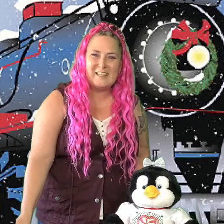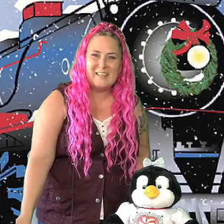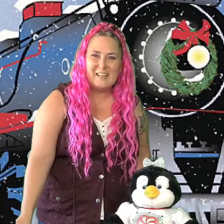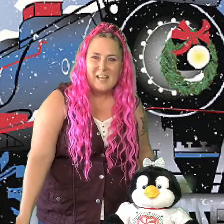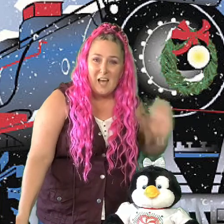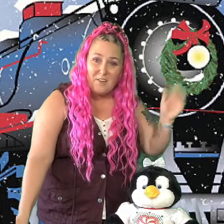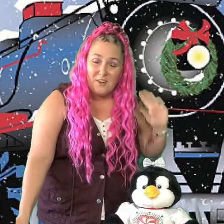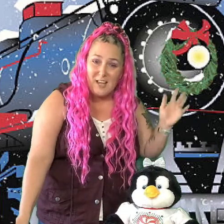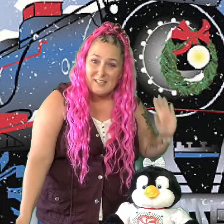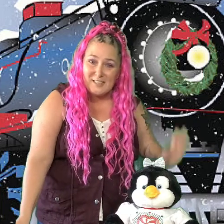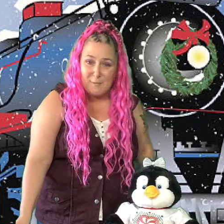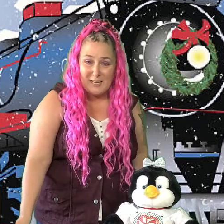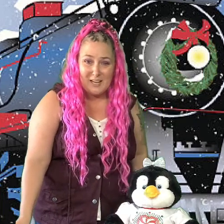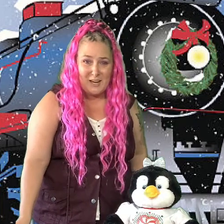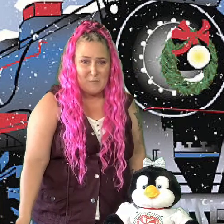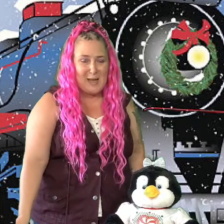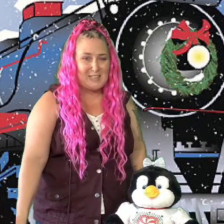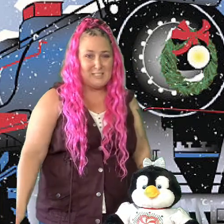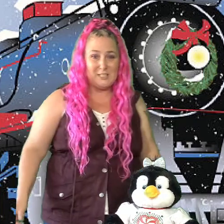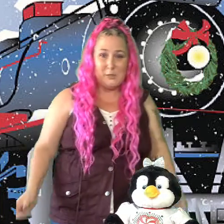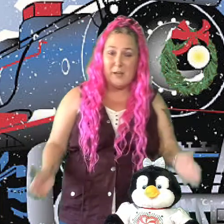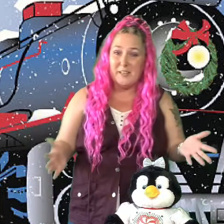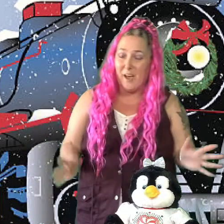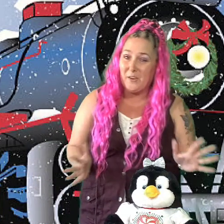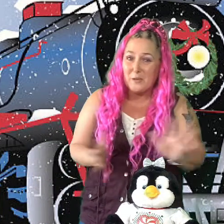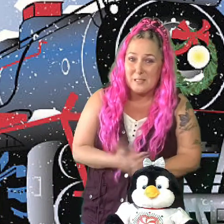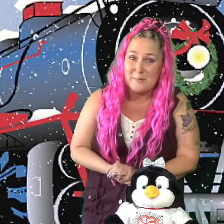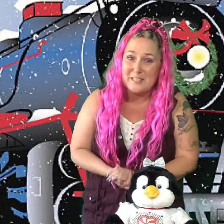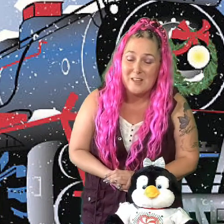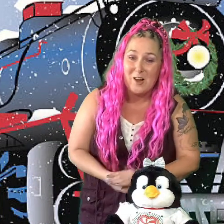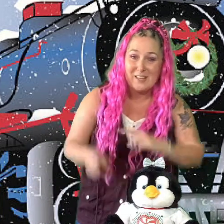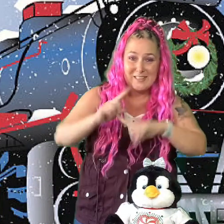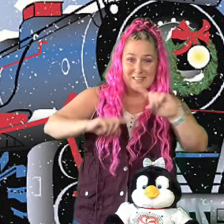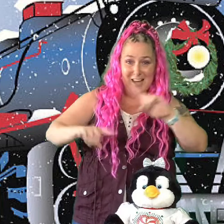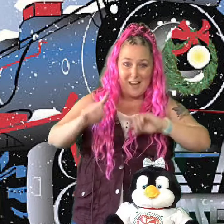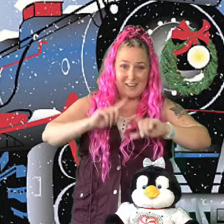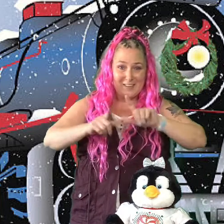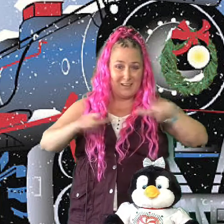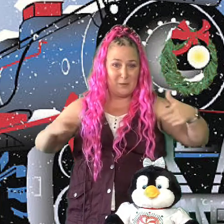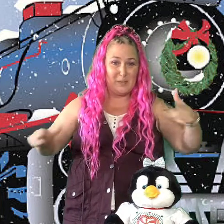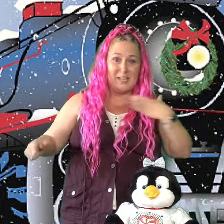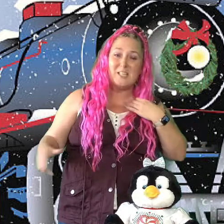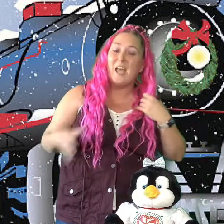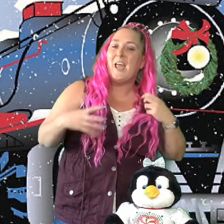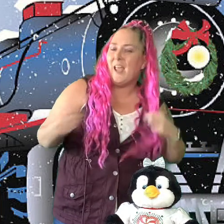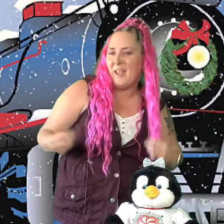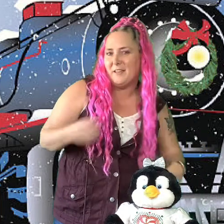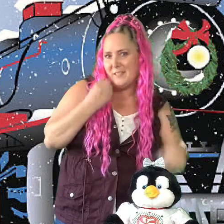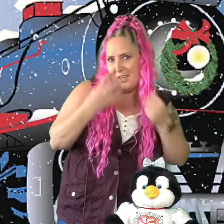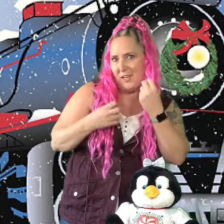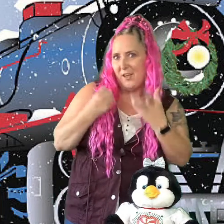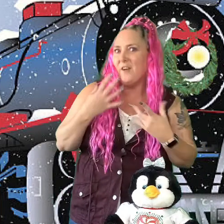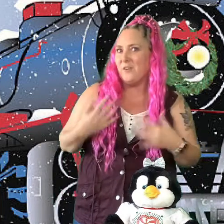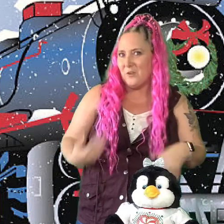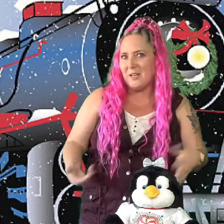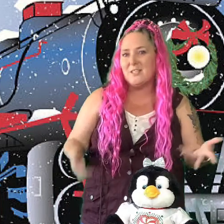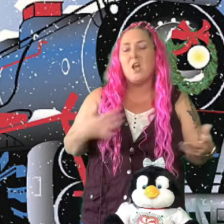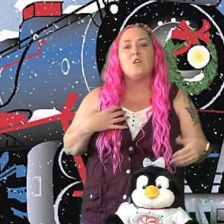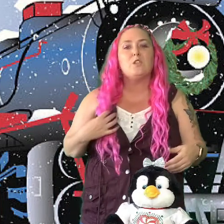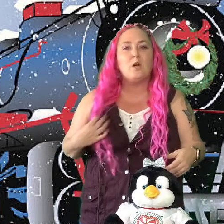Hi friends! Petty and I are back to teach you another Christmas song in sign language and singing of course. So